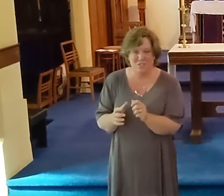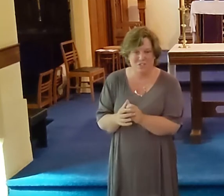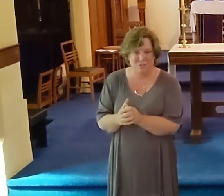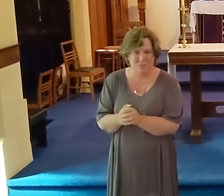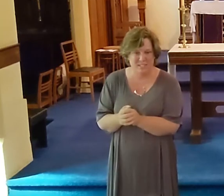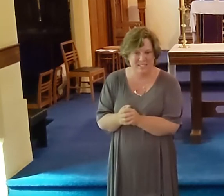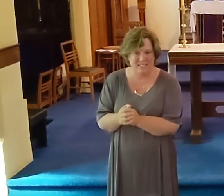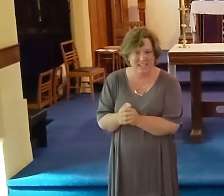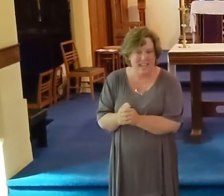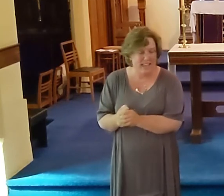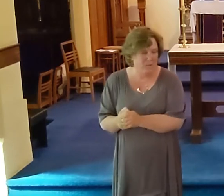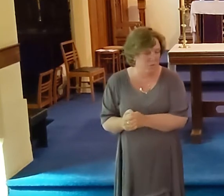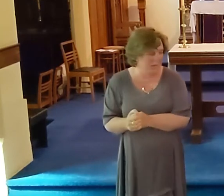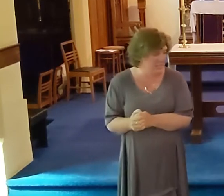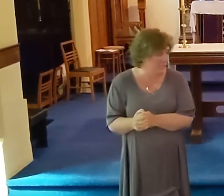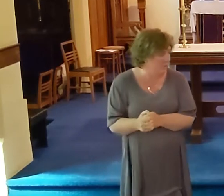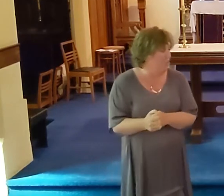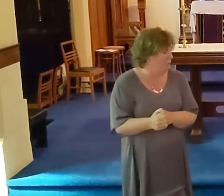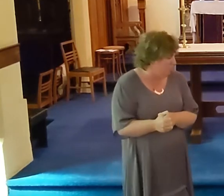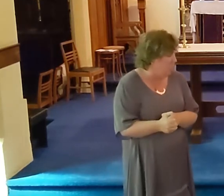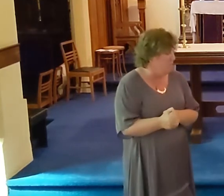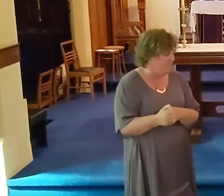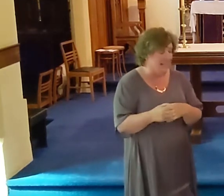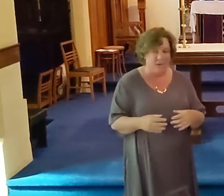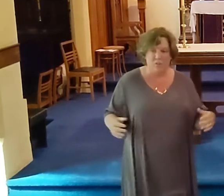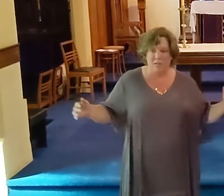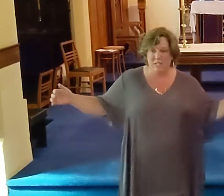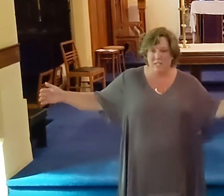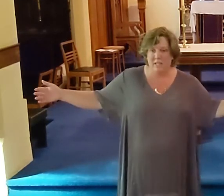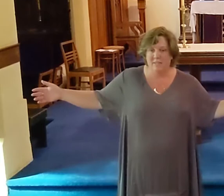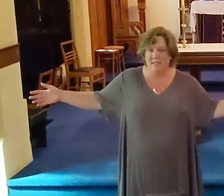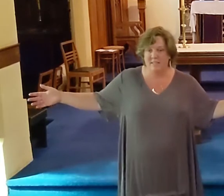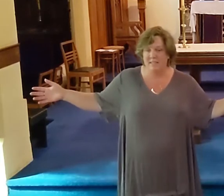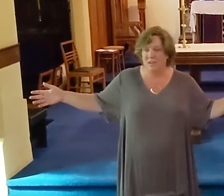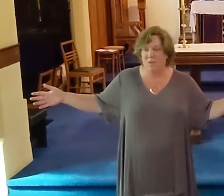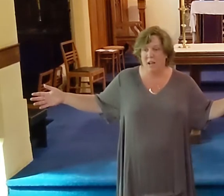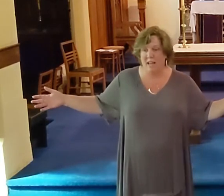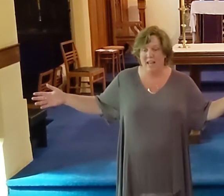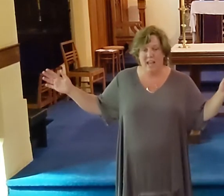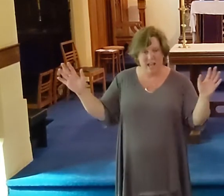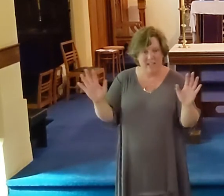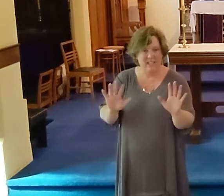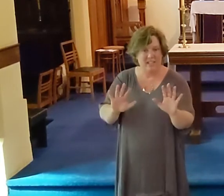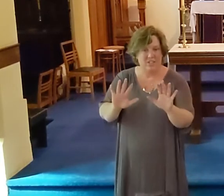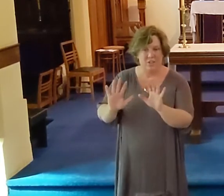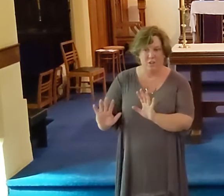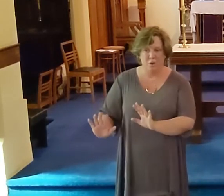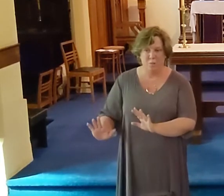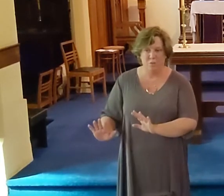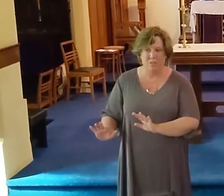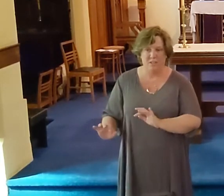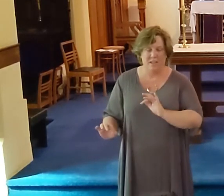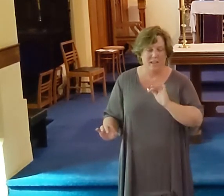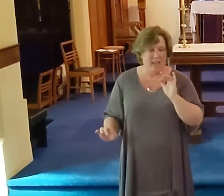It is the Fisk Jubilee Singers. the gospel music. Gospel music. And there were 20 singers in the choir, unconducted,